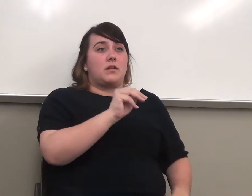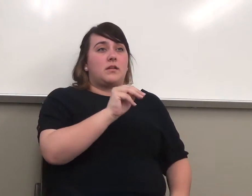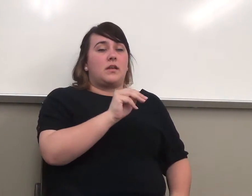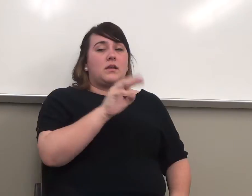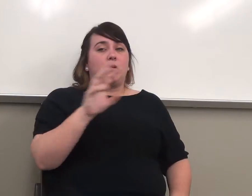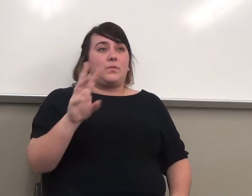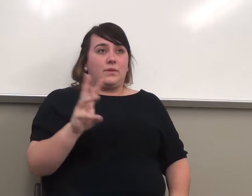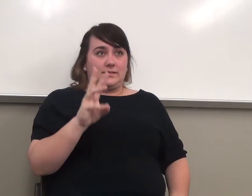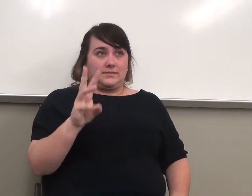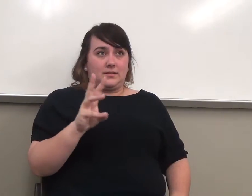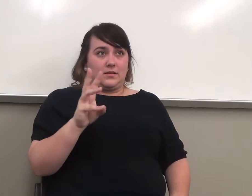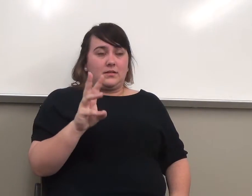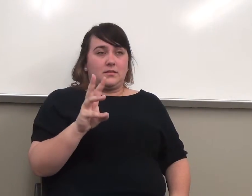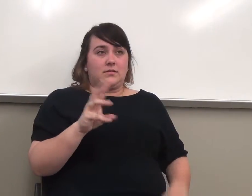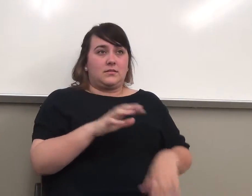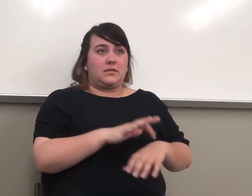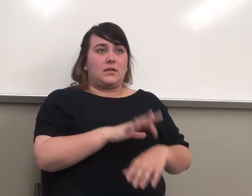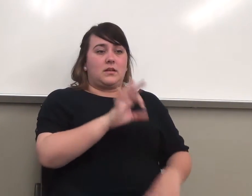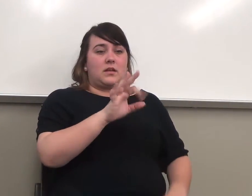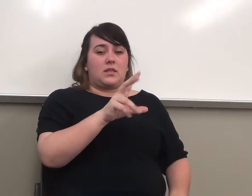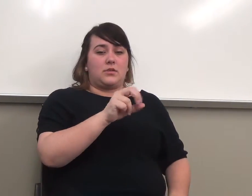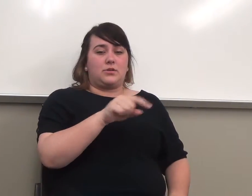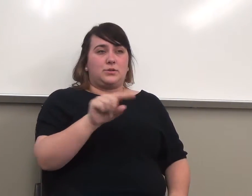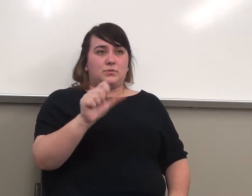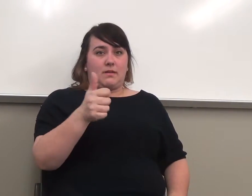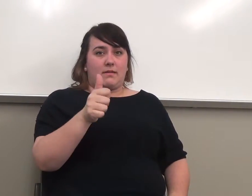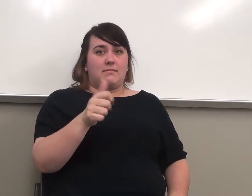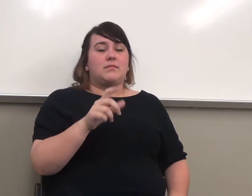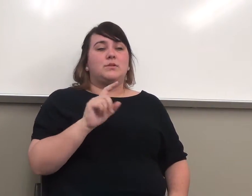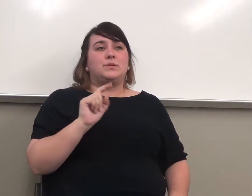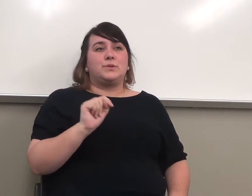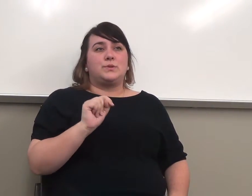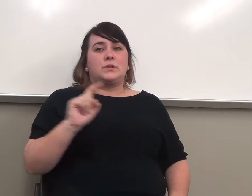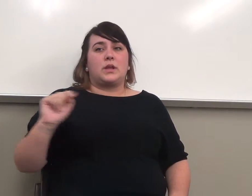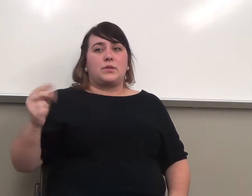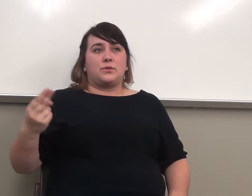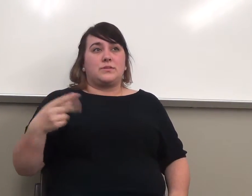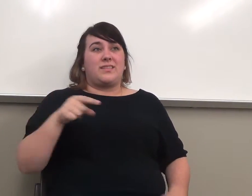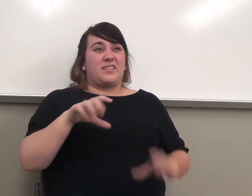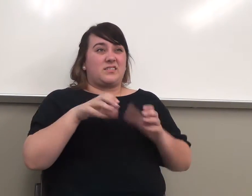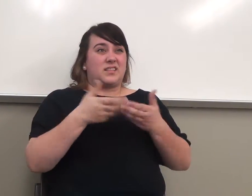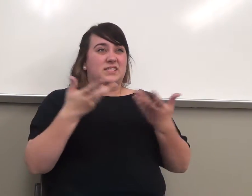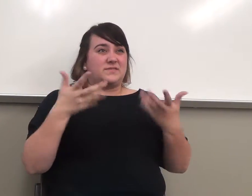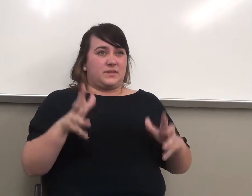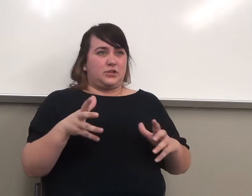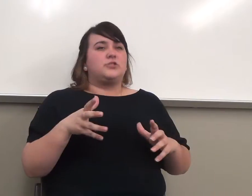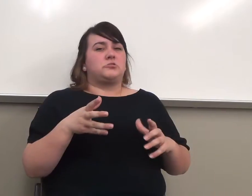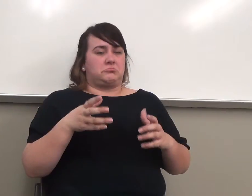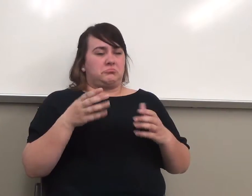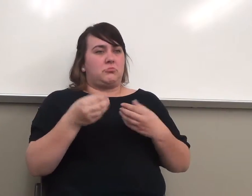9.10 and Tuesday, Thursday, right after this class. You will need to come to my office.